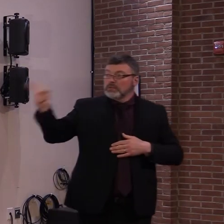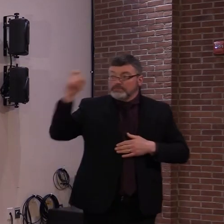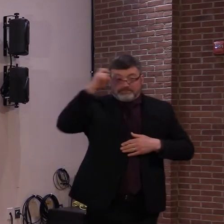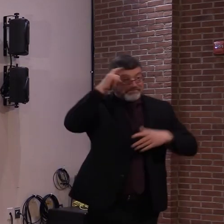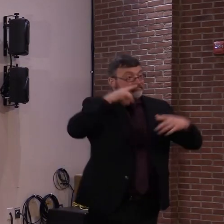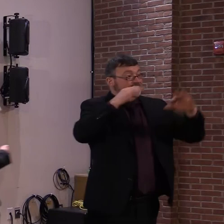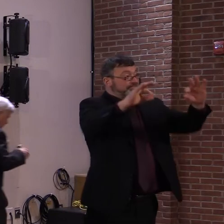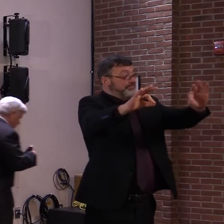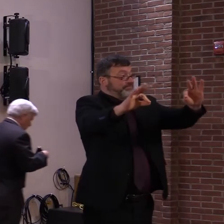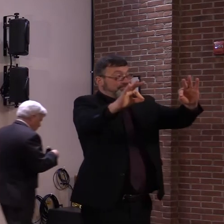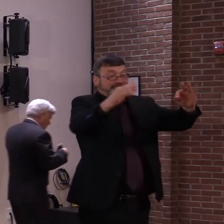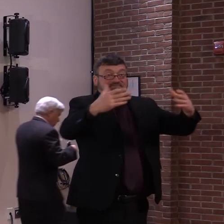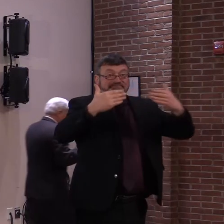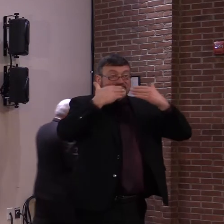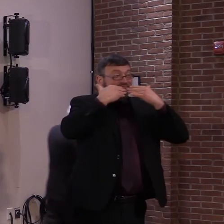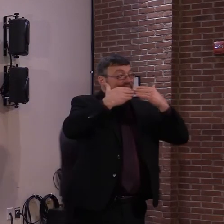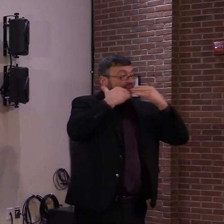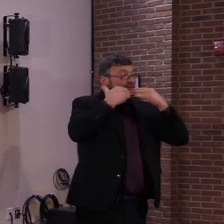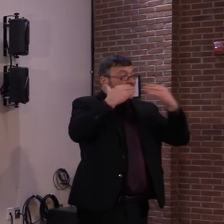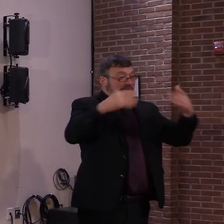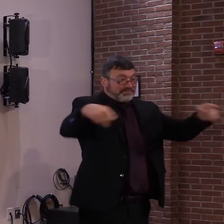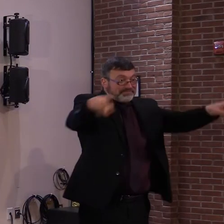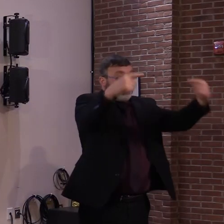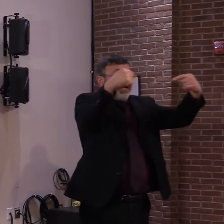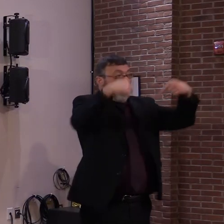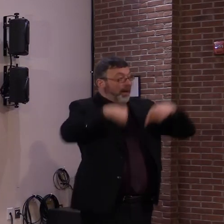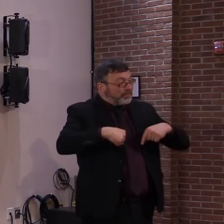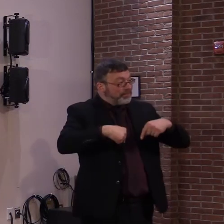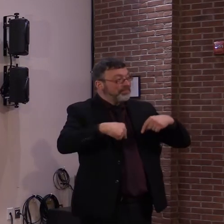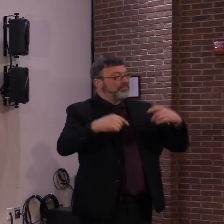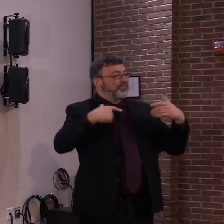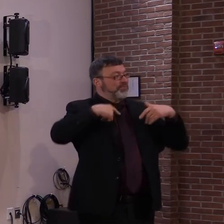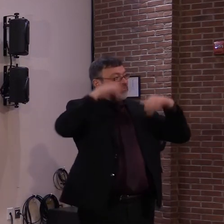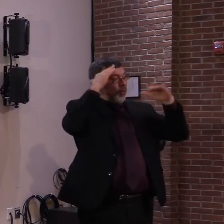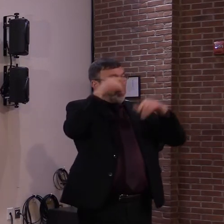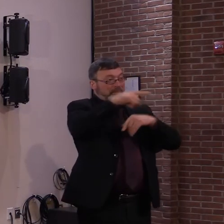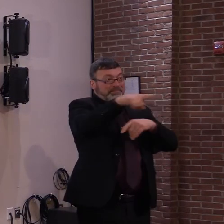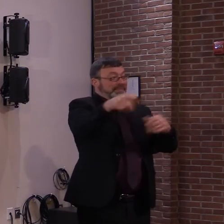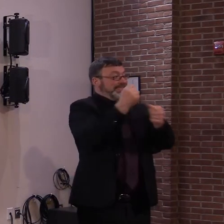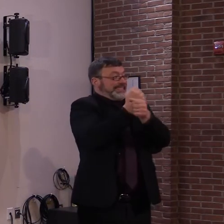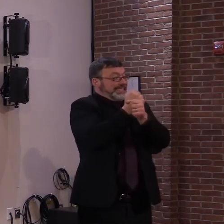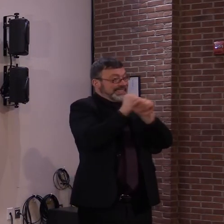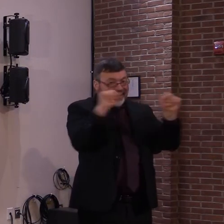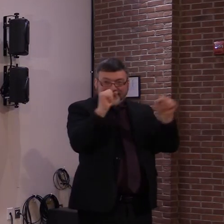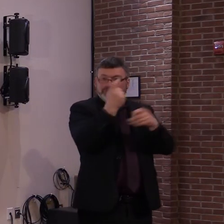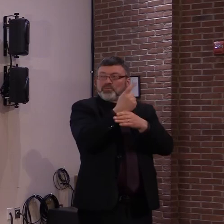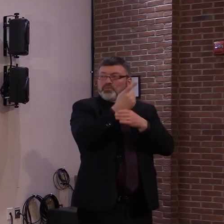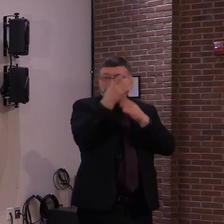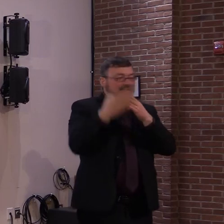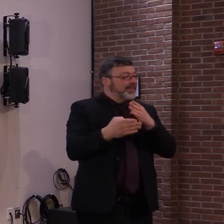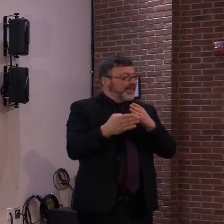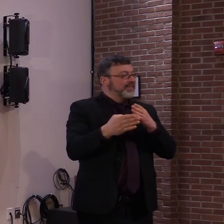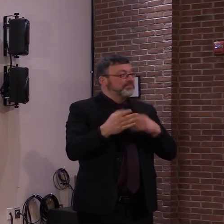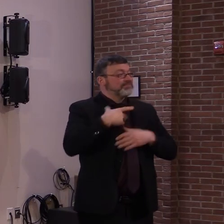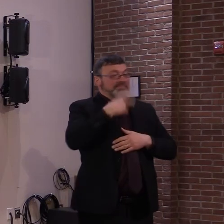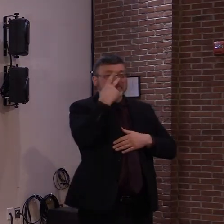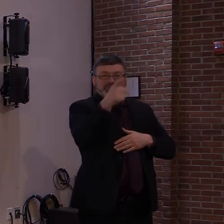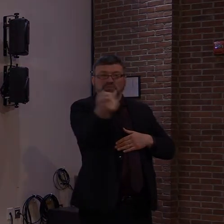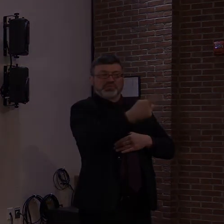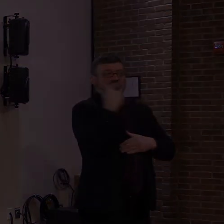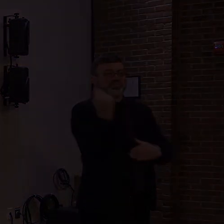Okay, well again, thank you very much for tuning in. I hope you have a very safe weekend, and we'll talk to you again on Tuesday. today.